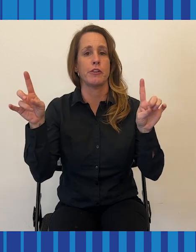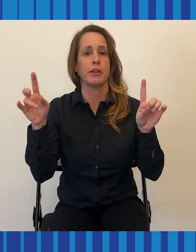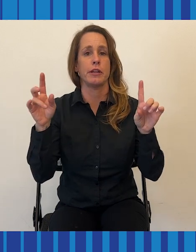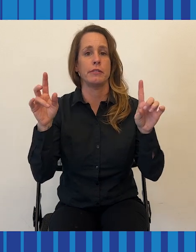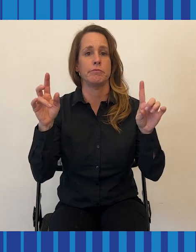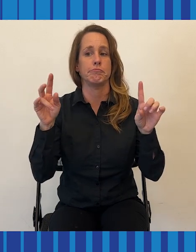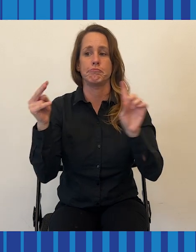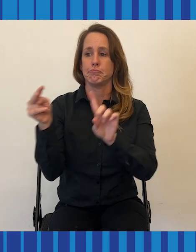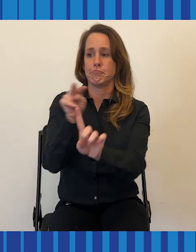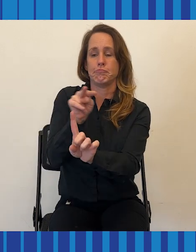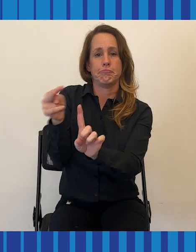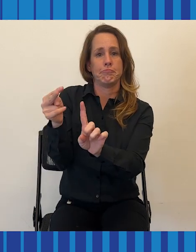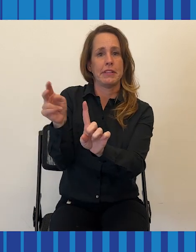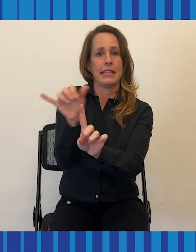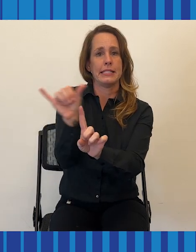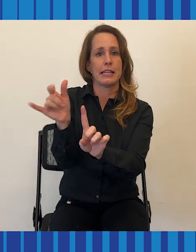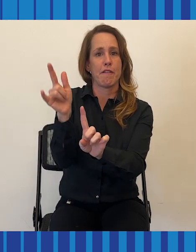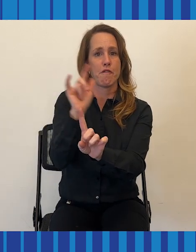different ways of hearing.